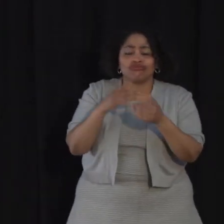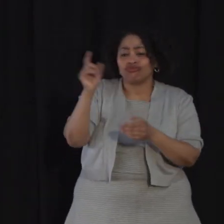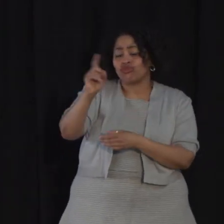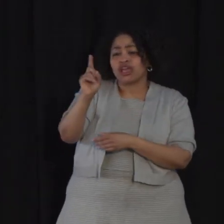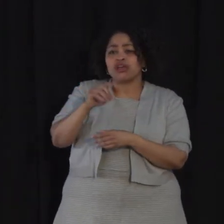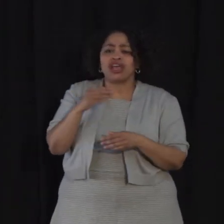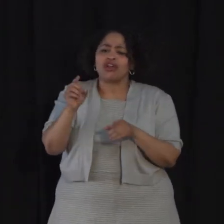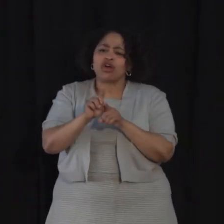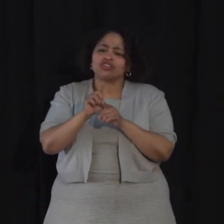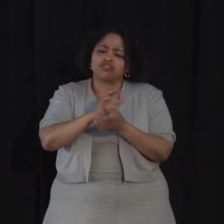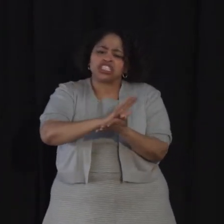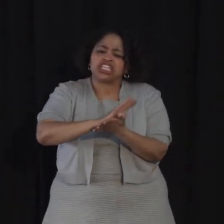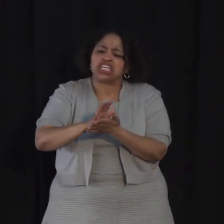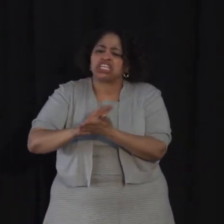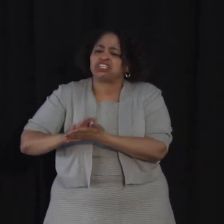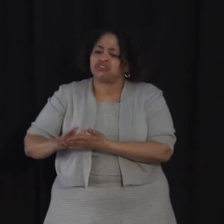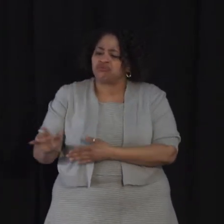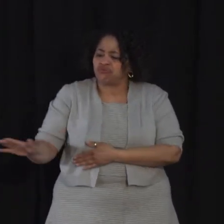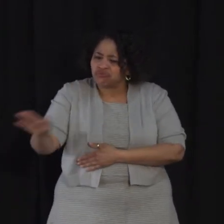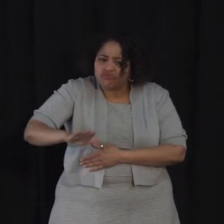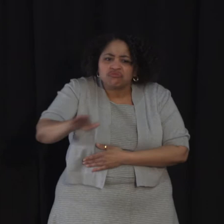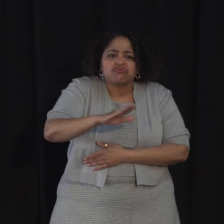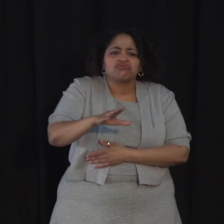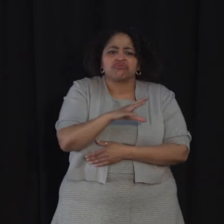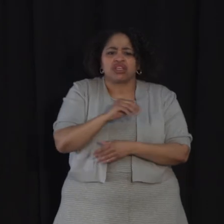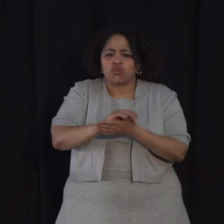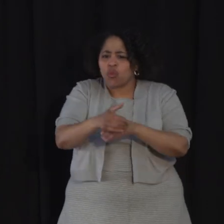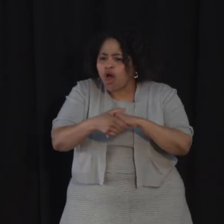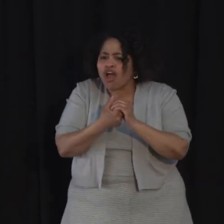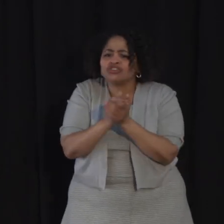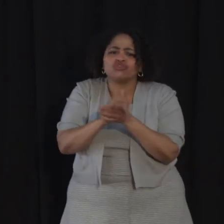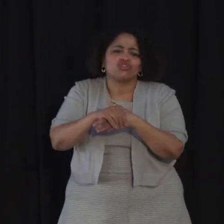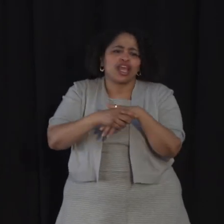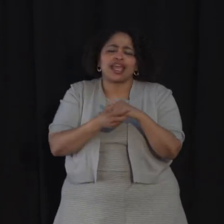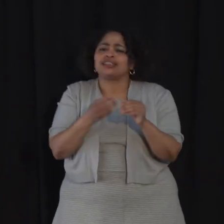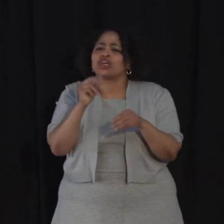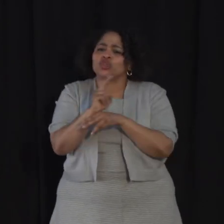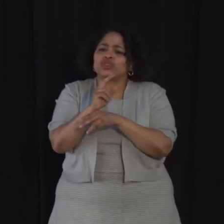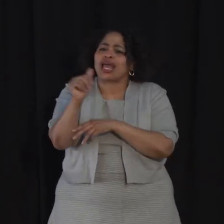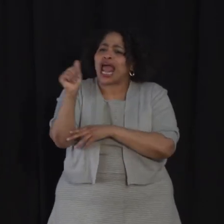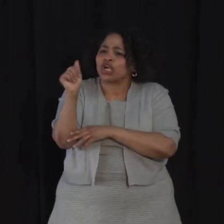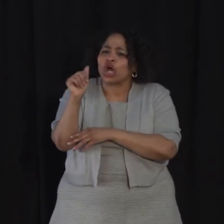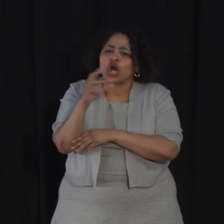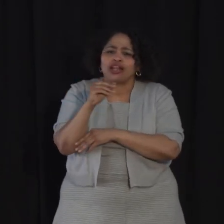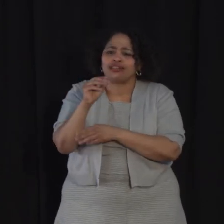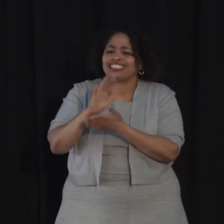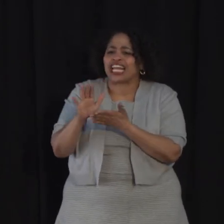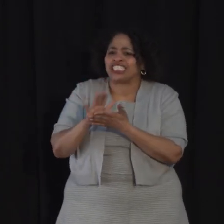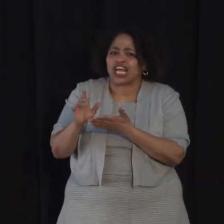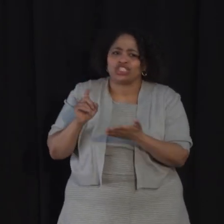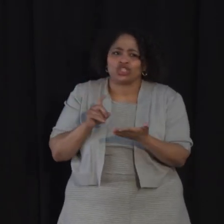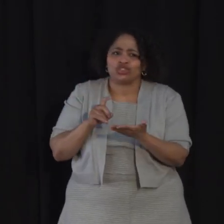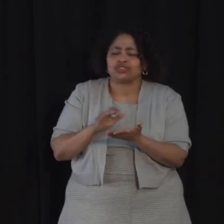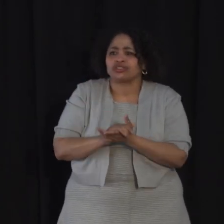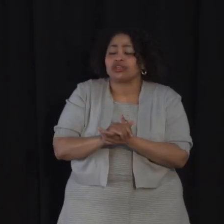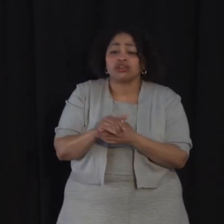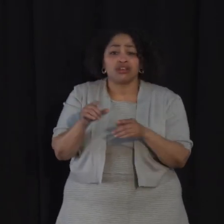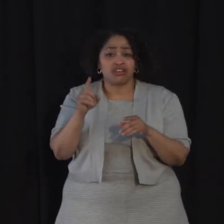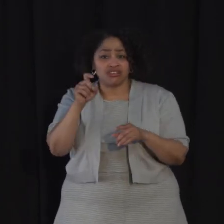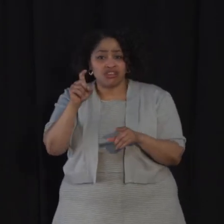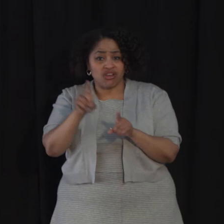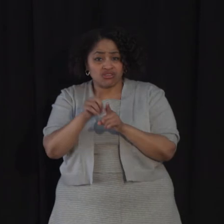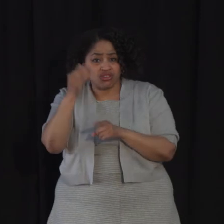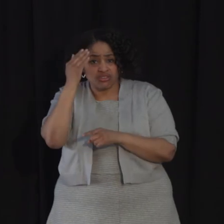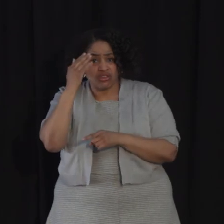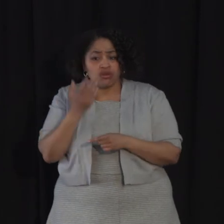disinfecting surfaces and, of course, washing your hands with soap and water or using alcohol-based sanitizer. We all should know, too,